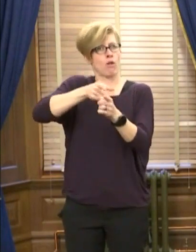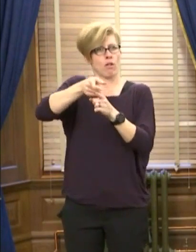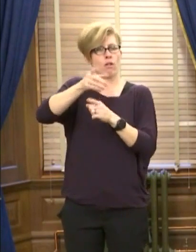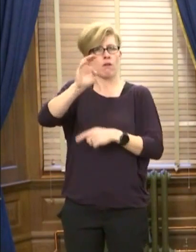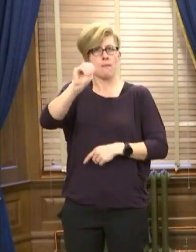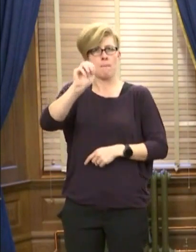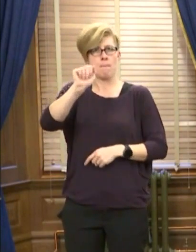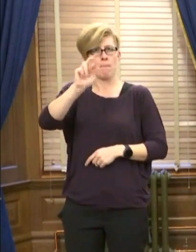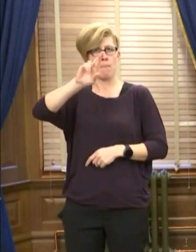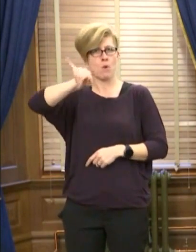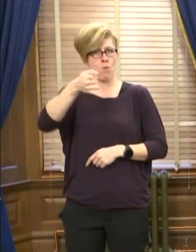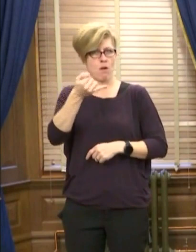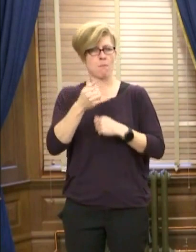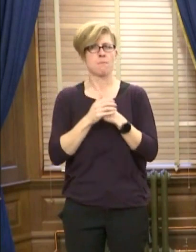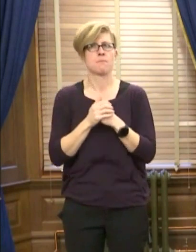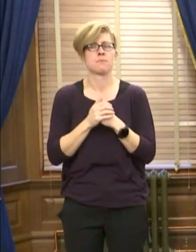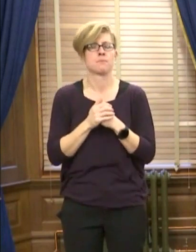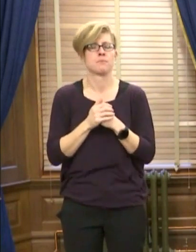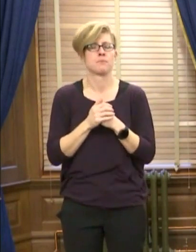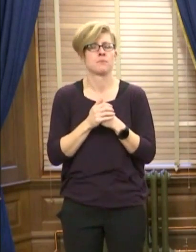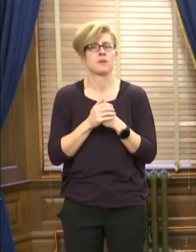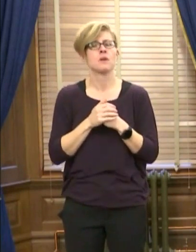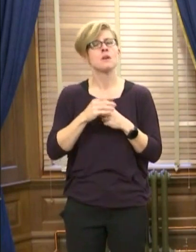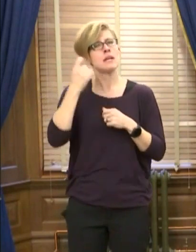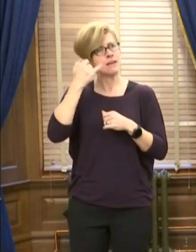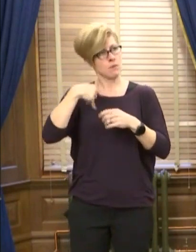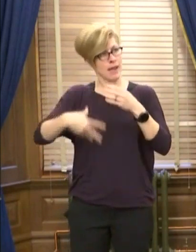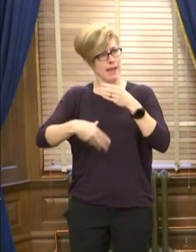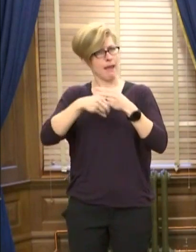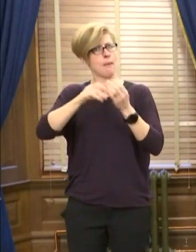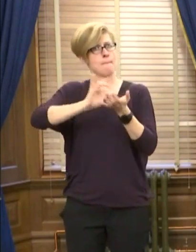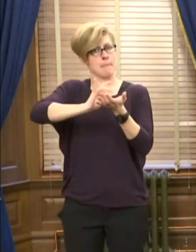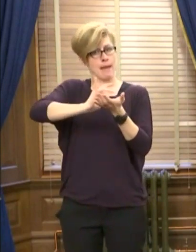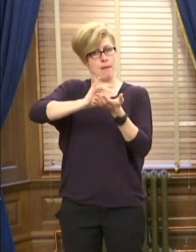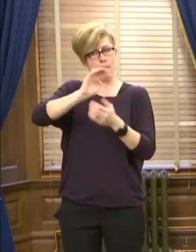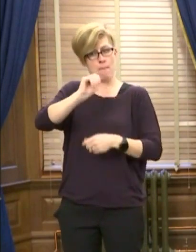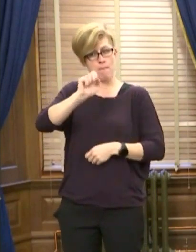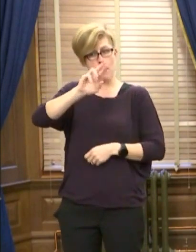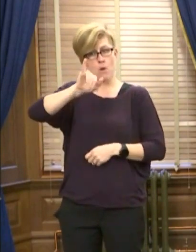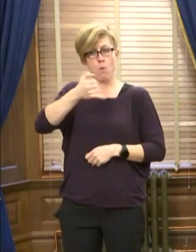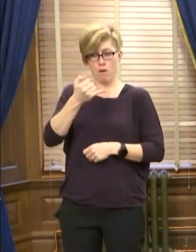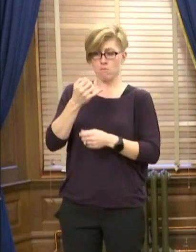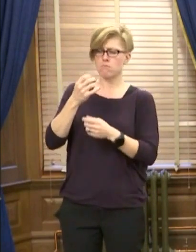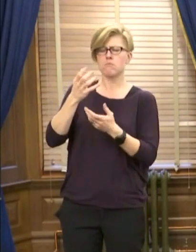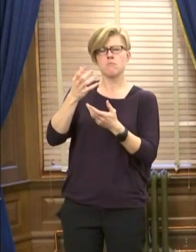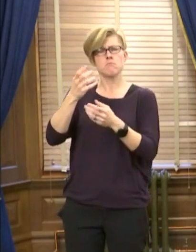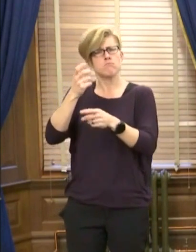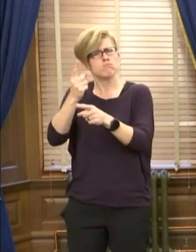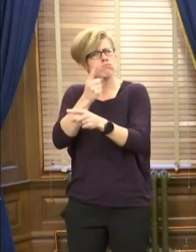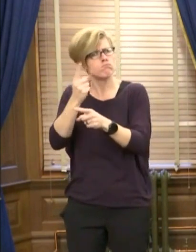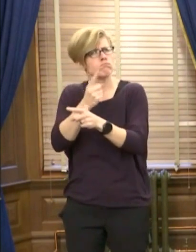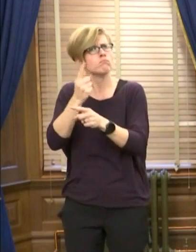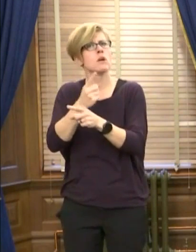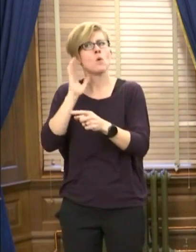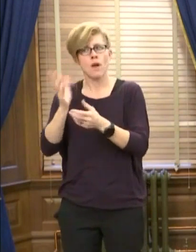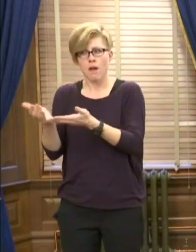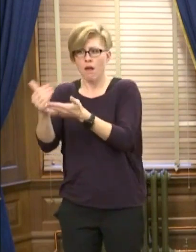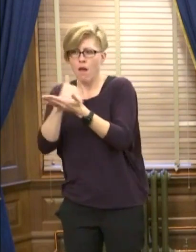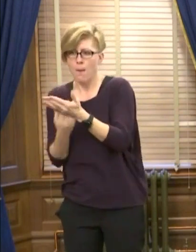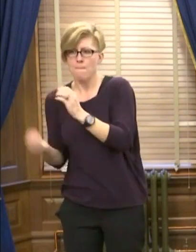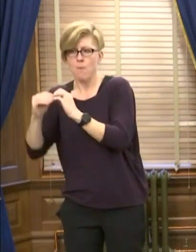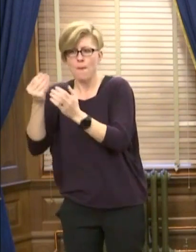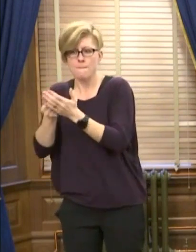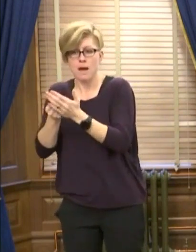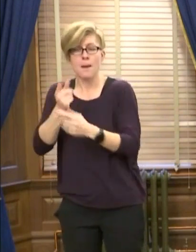combining broadly popular, common-sense medical marijuana policy that will generate significant revenue with Medicaid